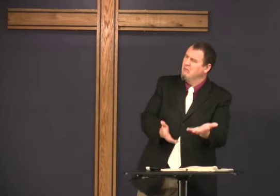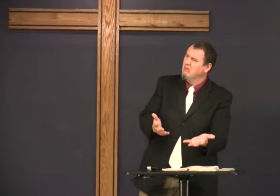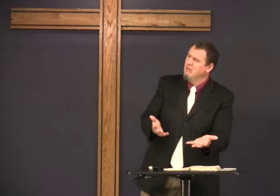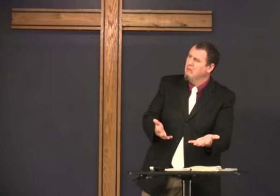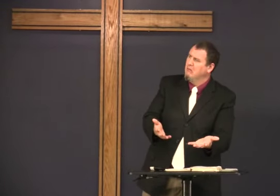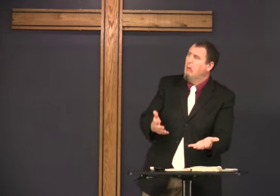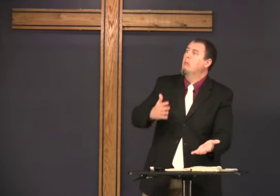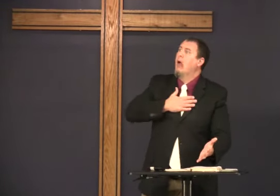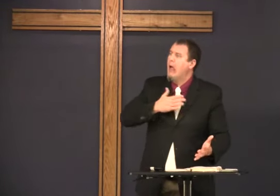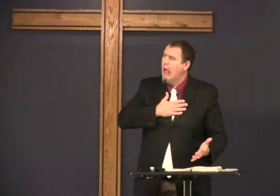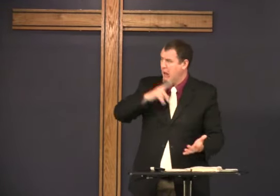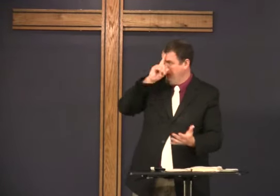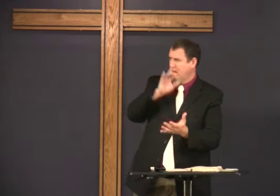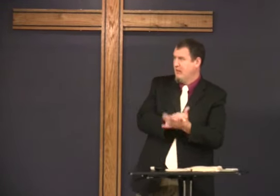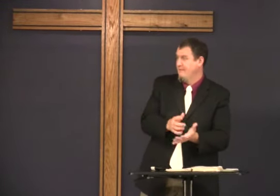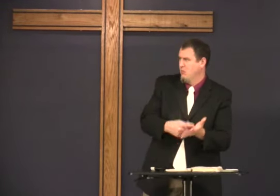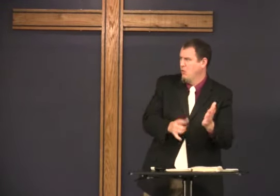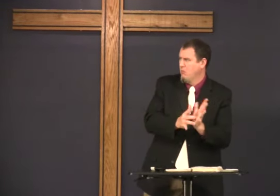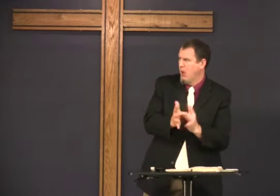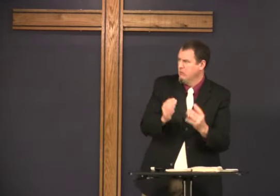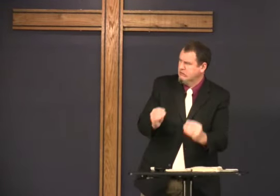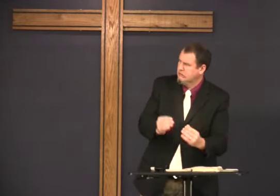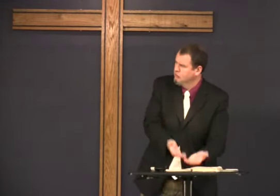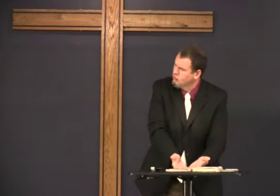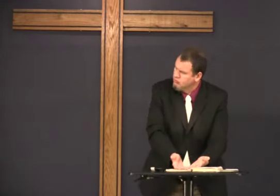some of them are from the Bible. Some of are just my own beliefs.